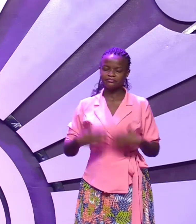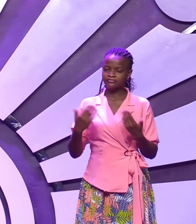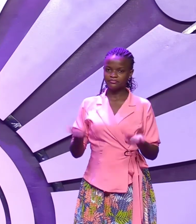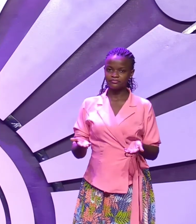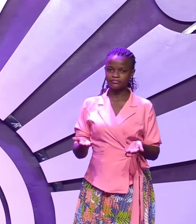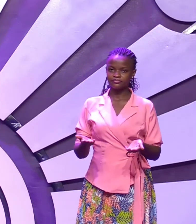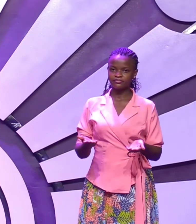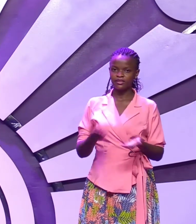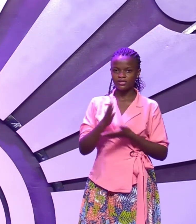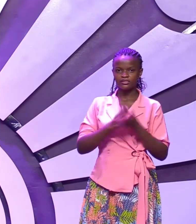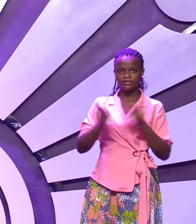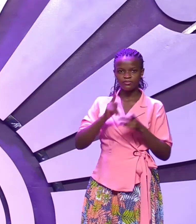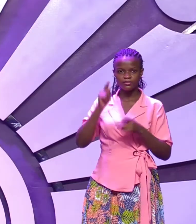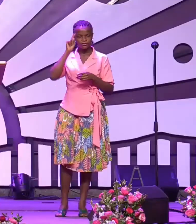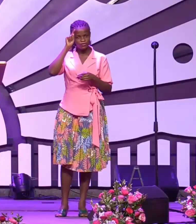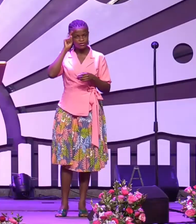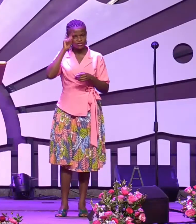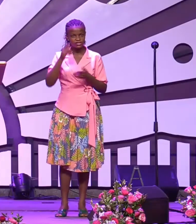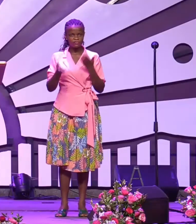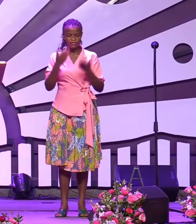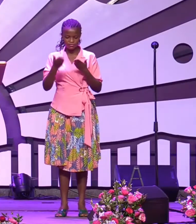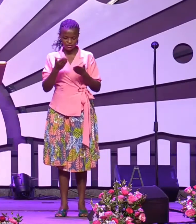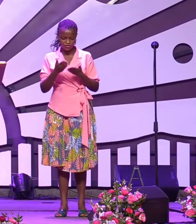some people think he was bold-legged